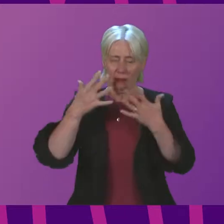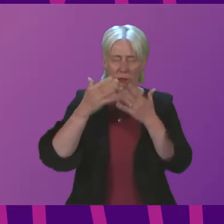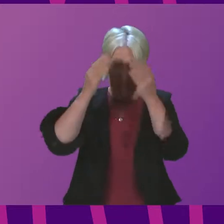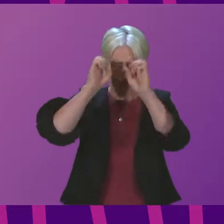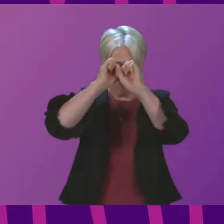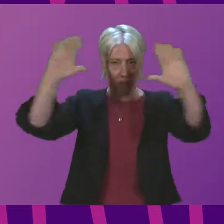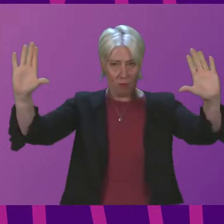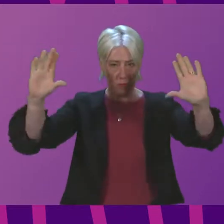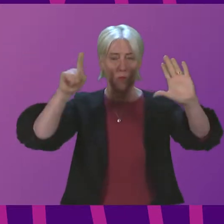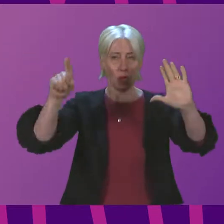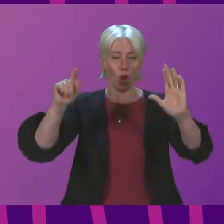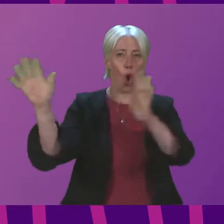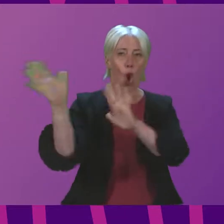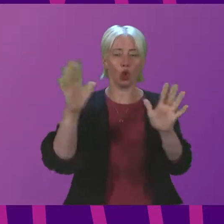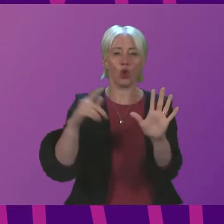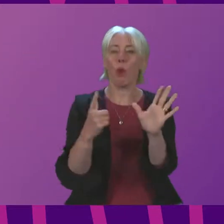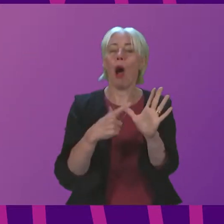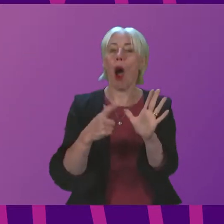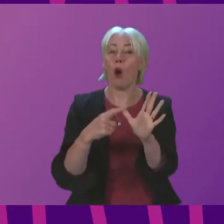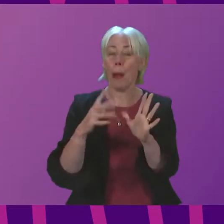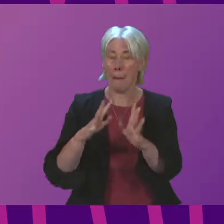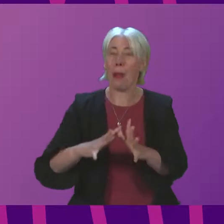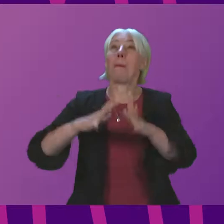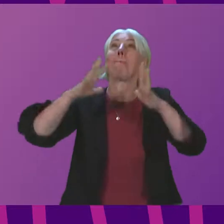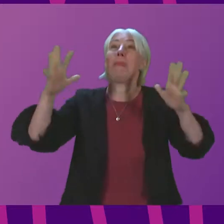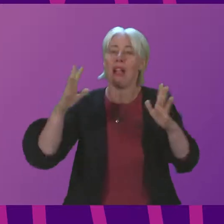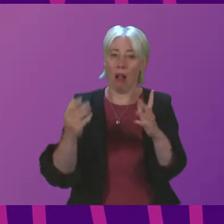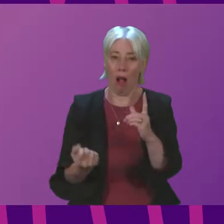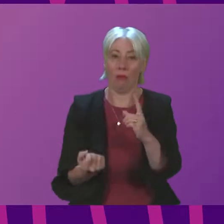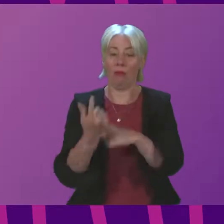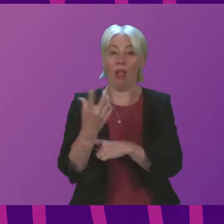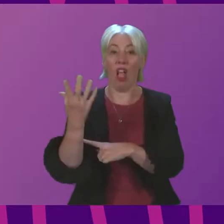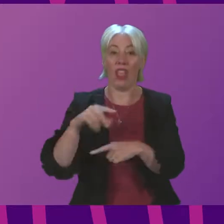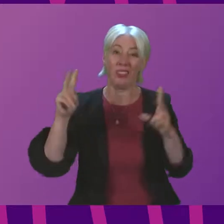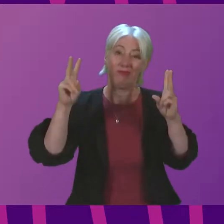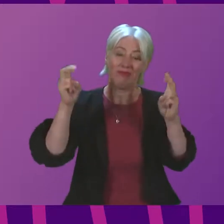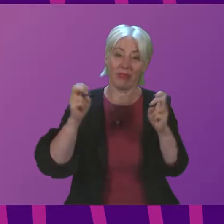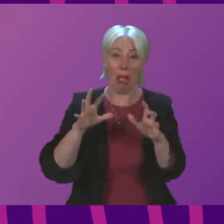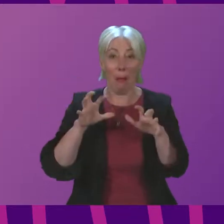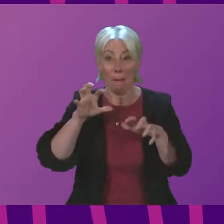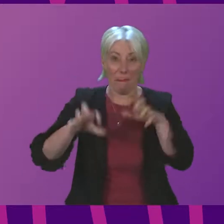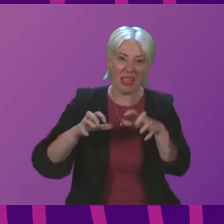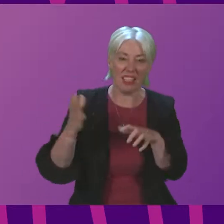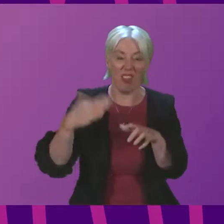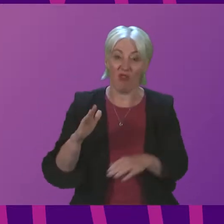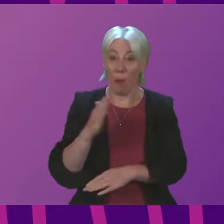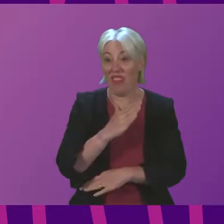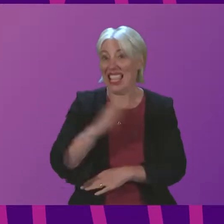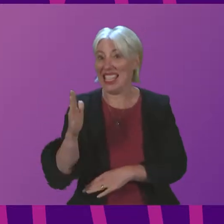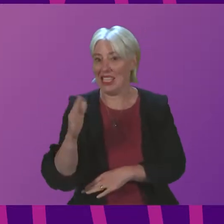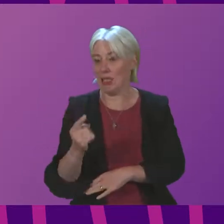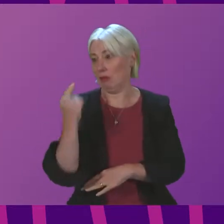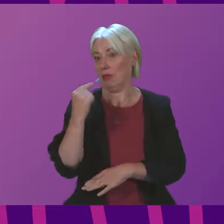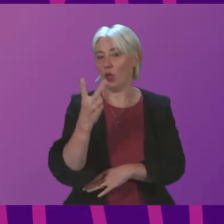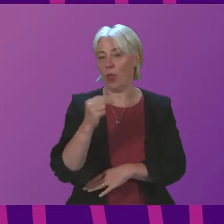event, Storm Arwen has been a more significant event than the beast from the east in 2018, requiring a